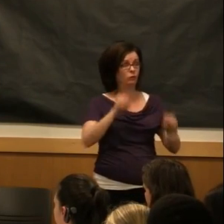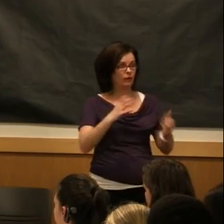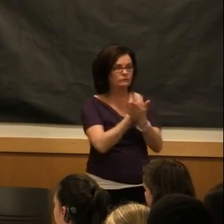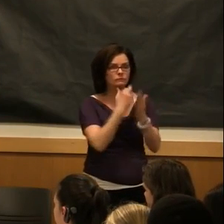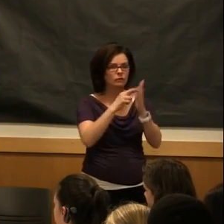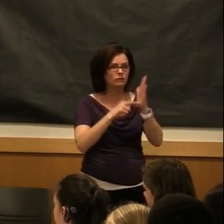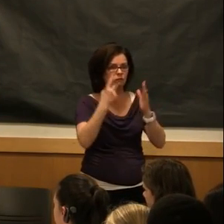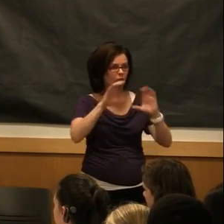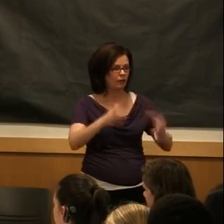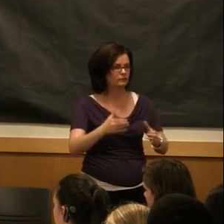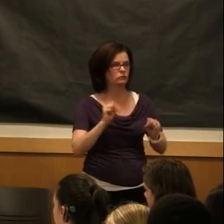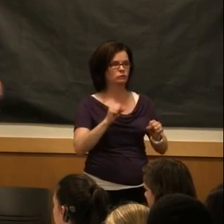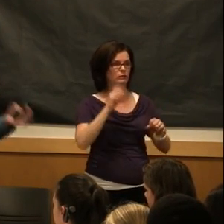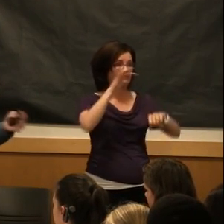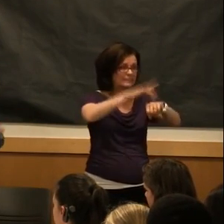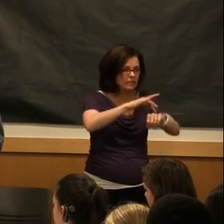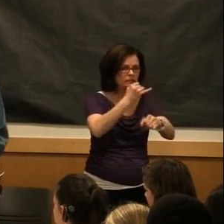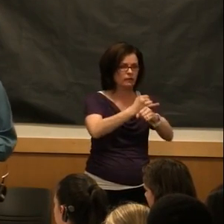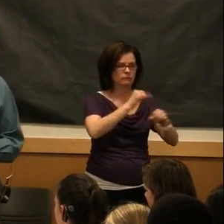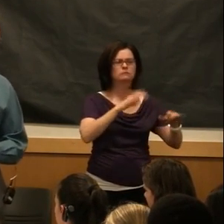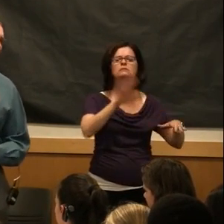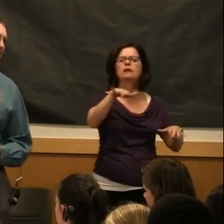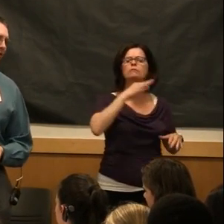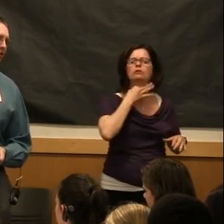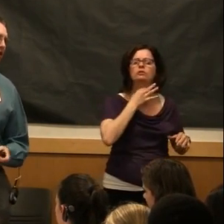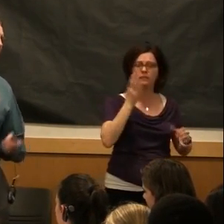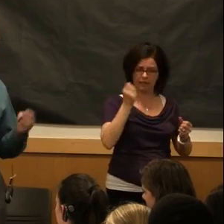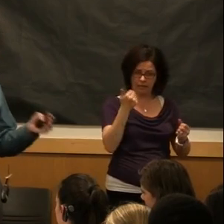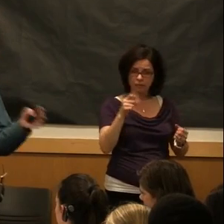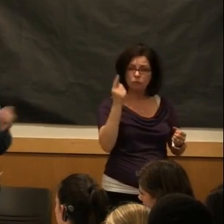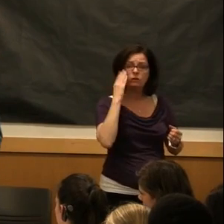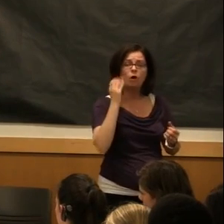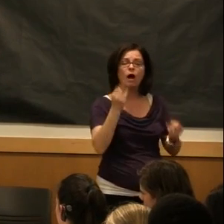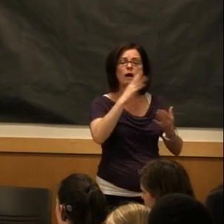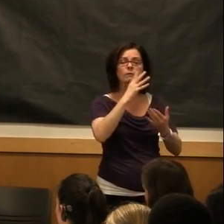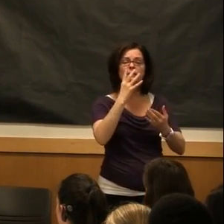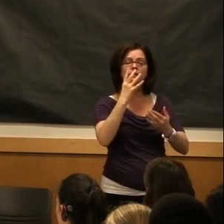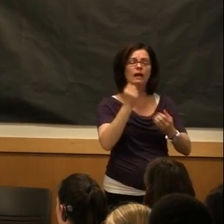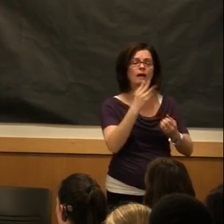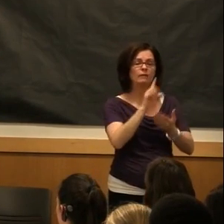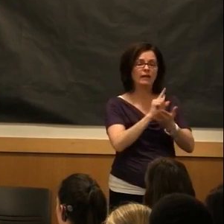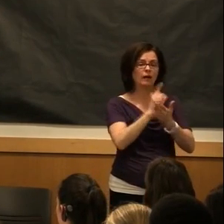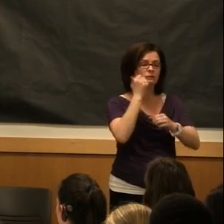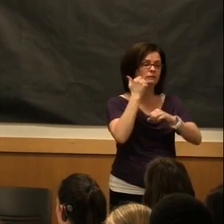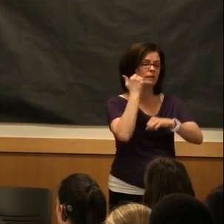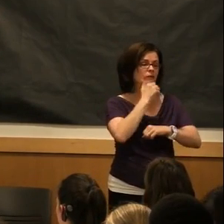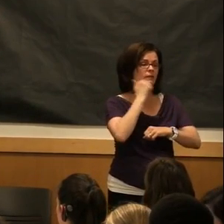This is when you get to be there. Does anybody know how many hours a day you're in the college classroom on average?